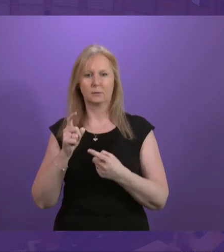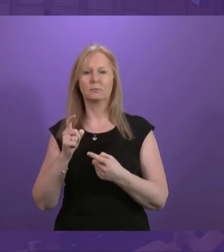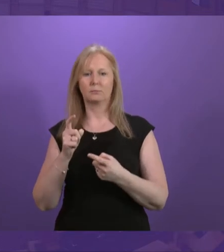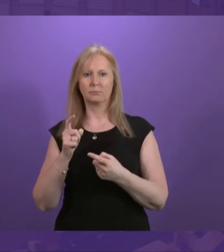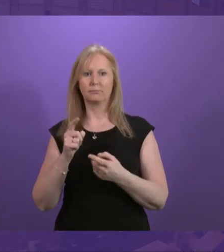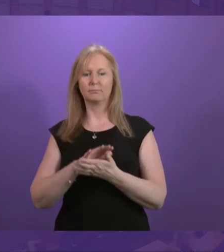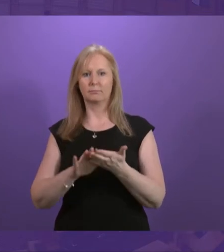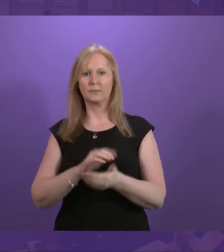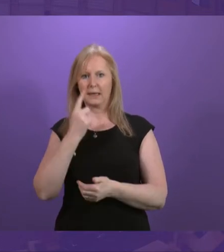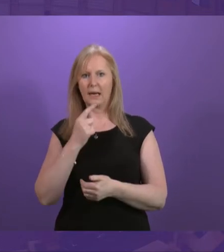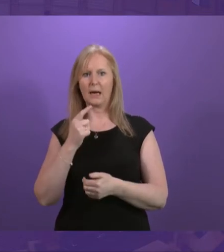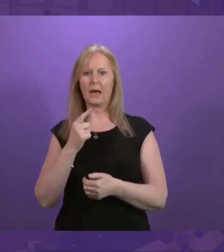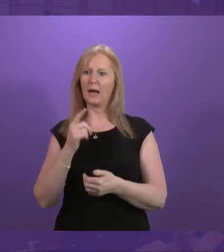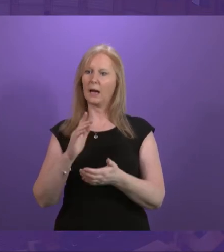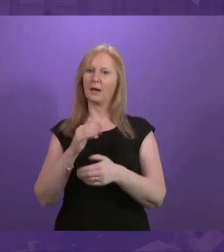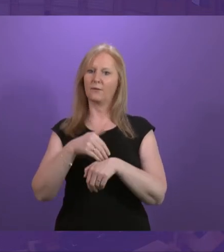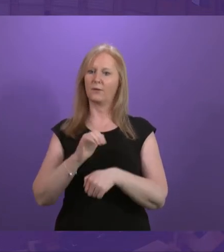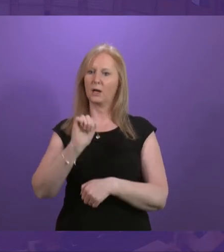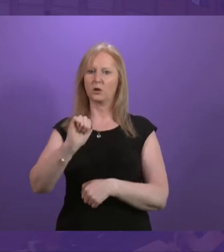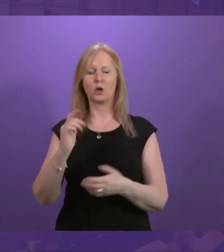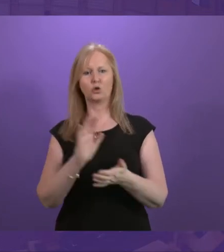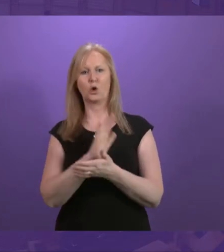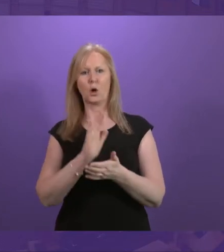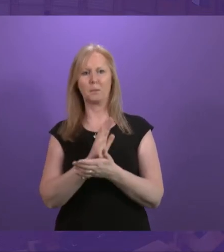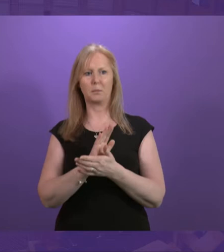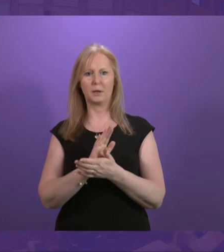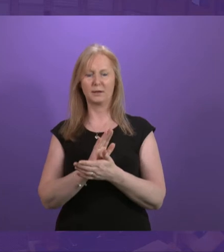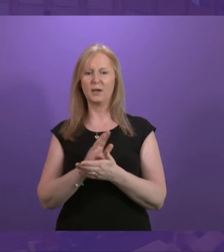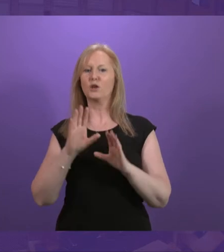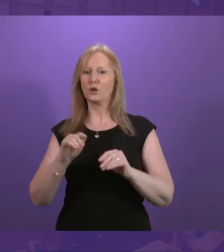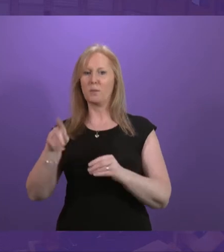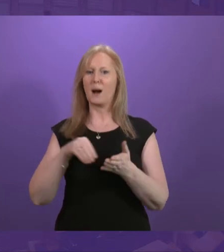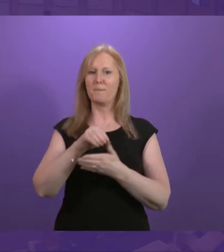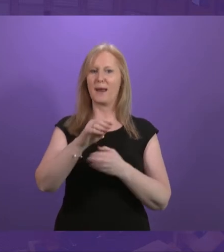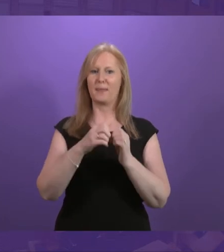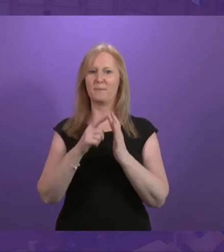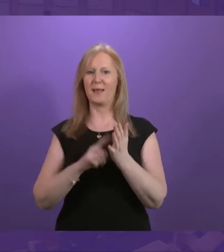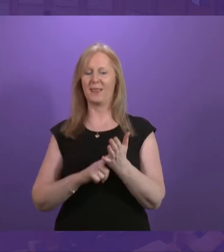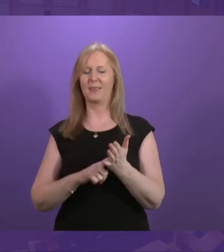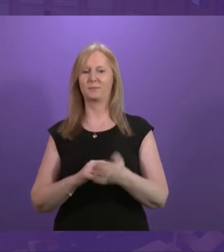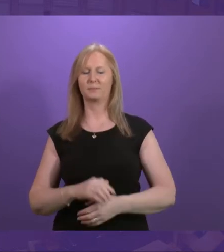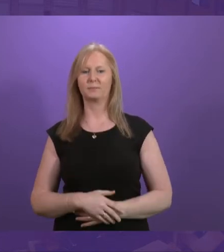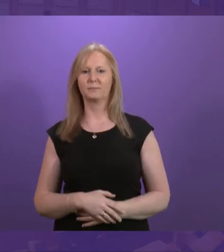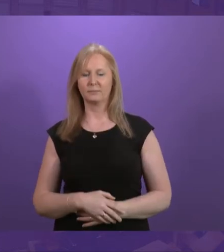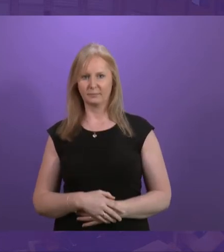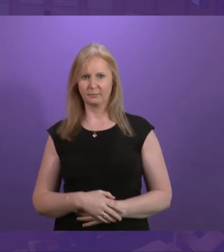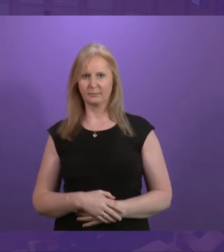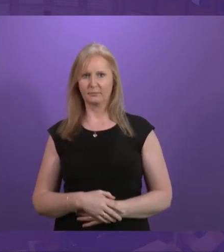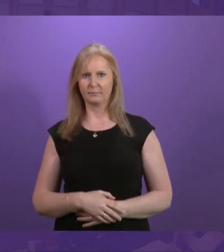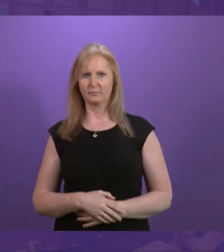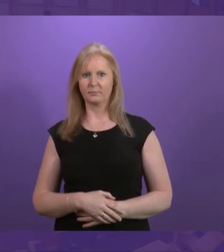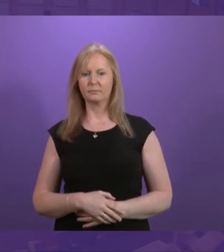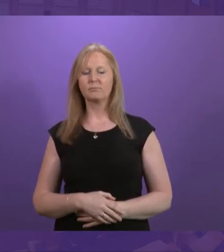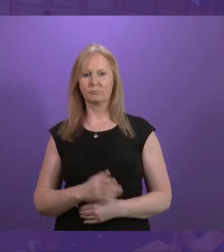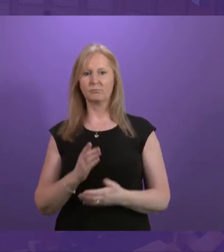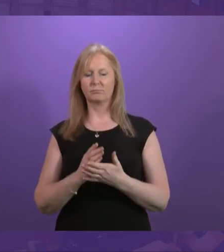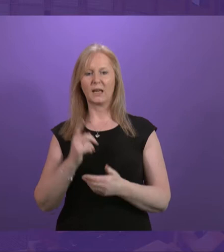it can affect her enjoyment at an event and stop her paying the bill. Activities a hearing person takes